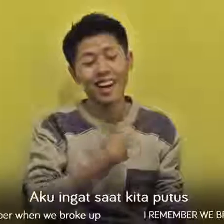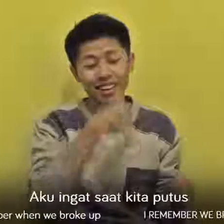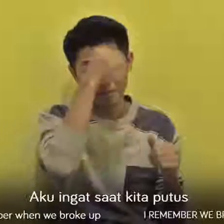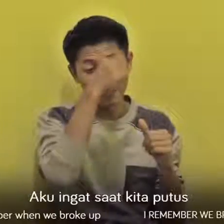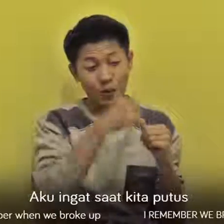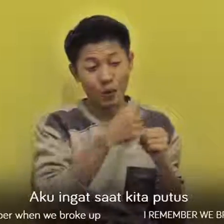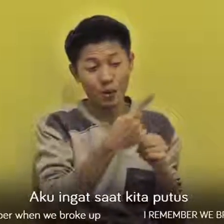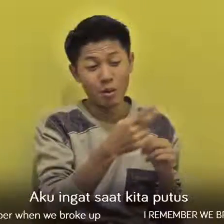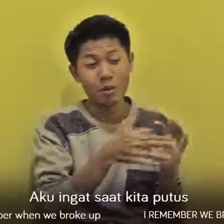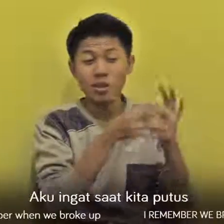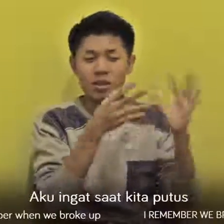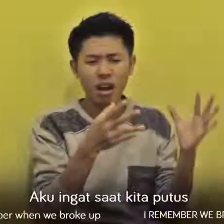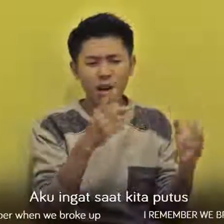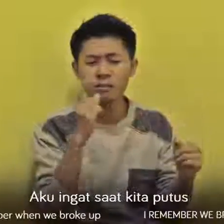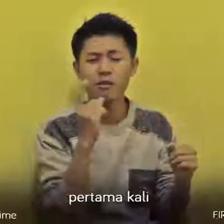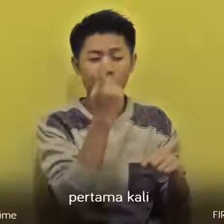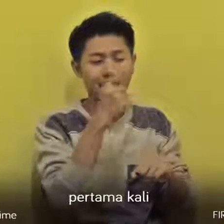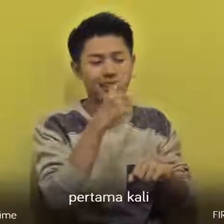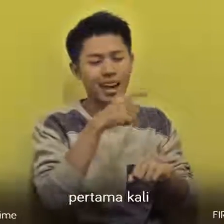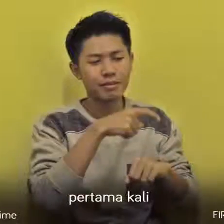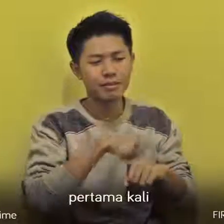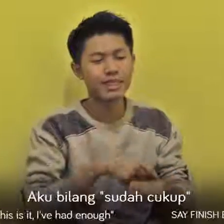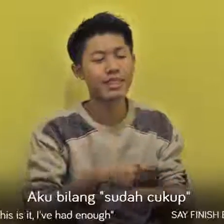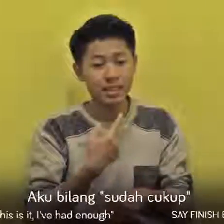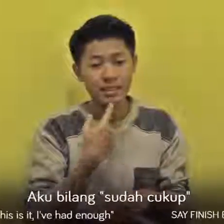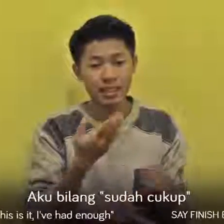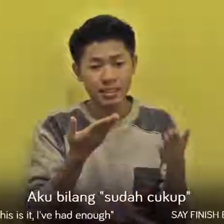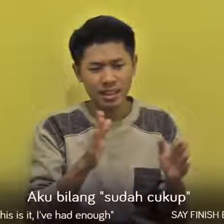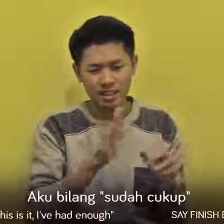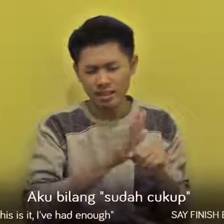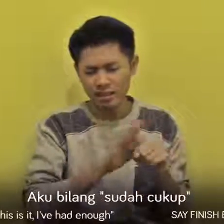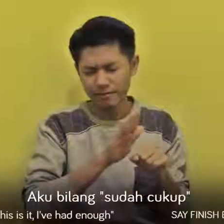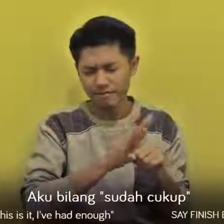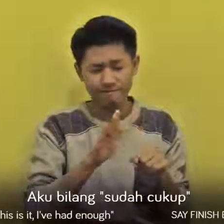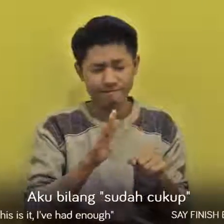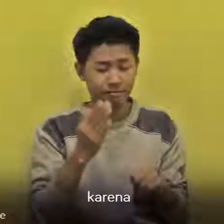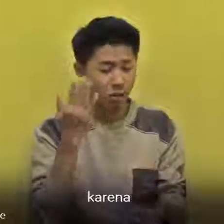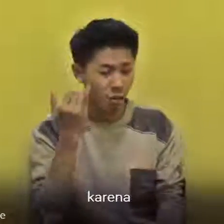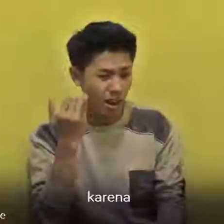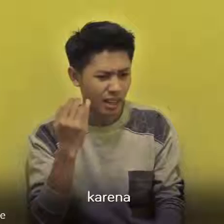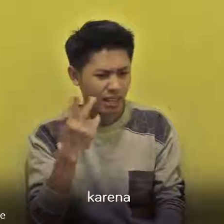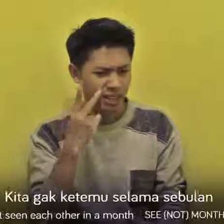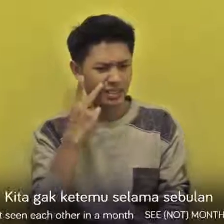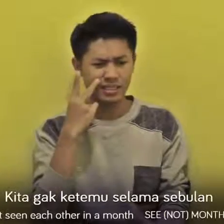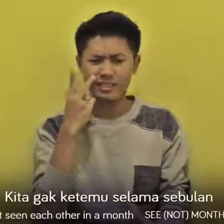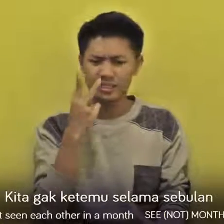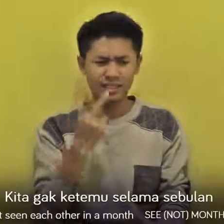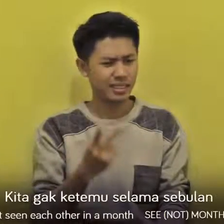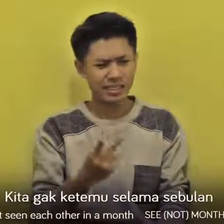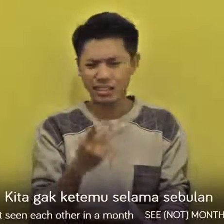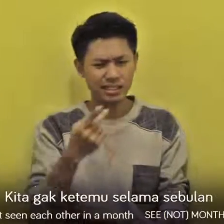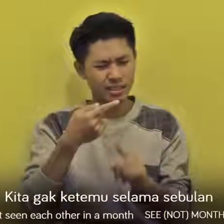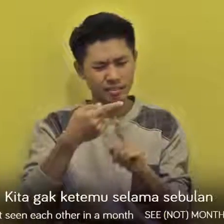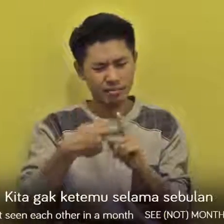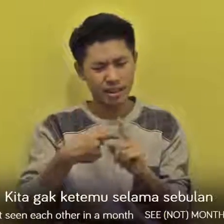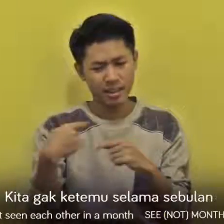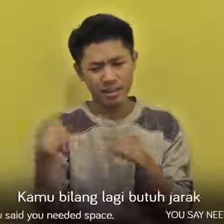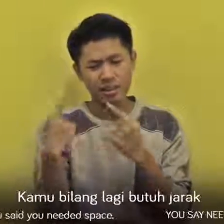I Remember when we broke up the first time saying this is it I've had enough cuz like we hadn't seen each other in a month